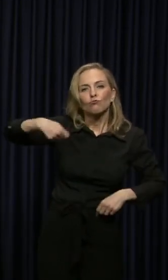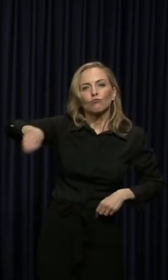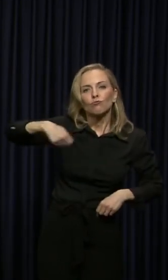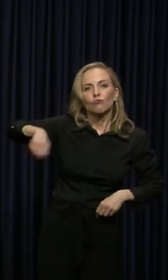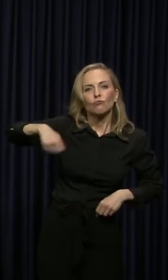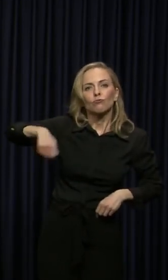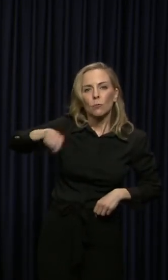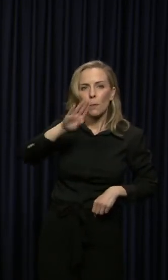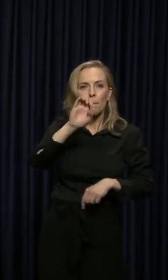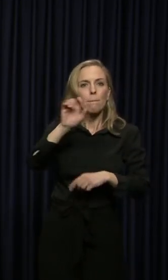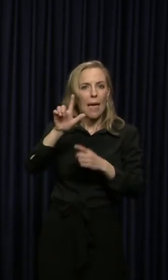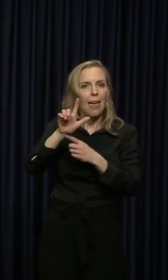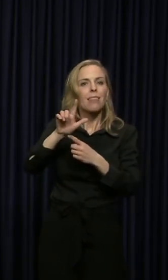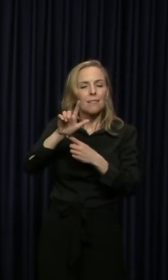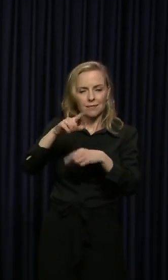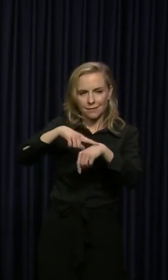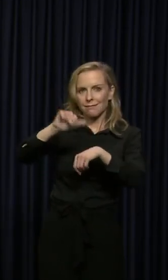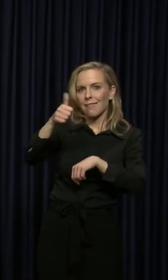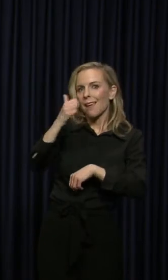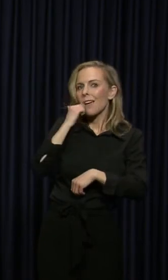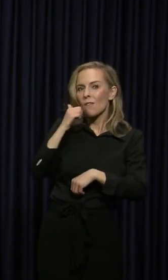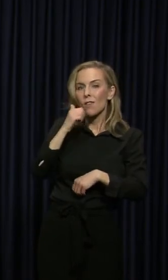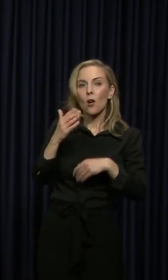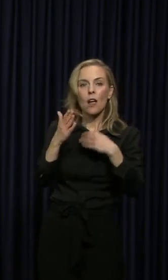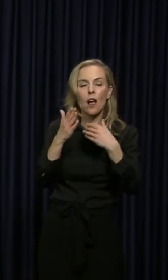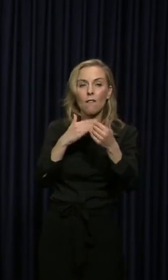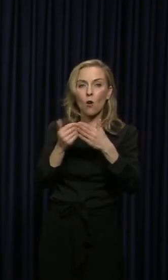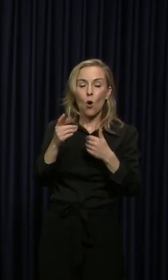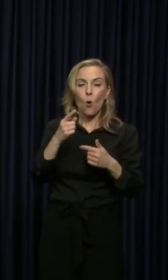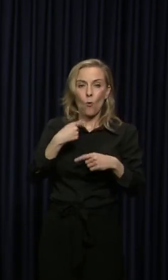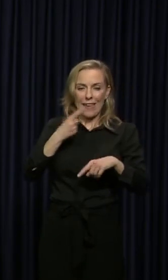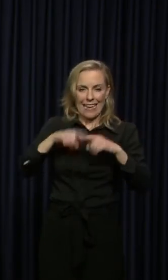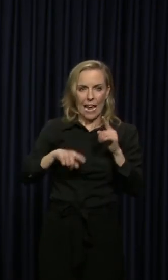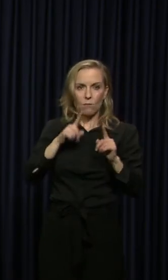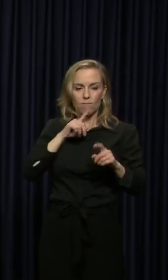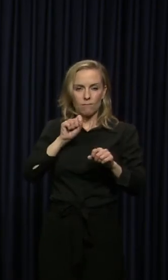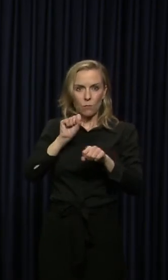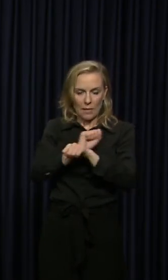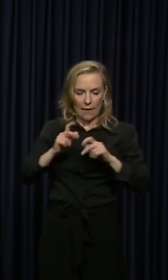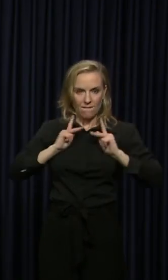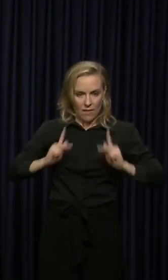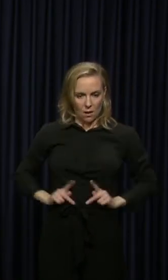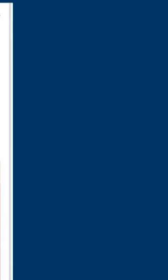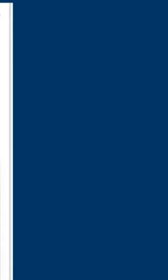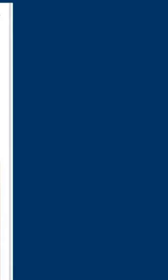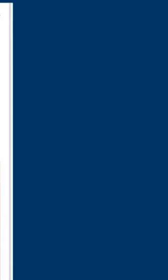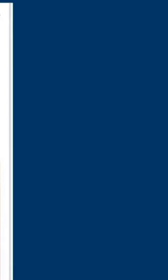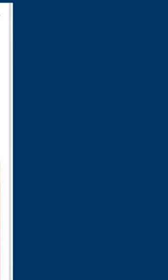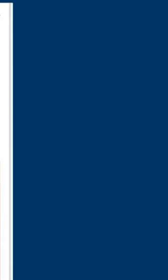that we are in this together, even if we can't be close to one another. Let's look at the next.